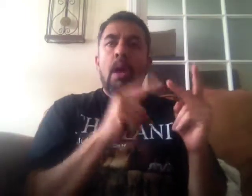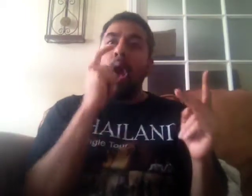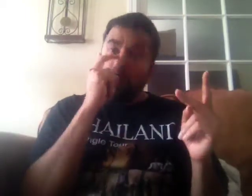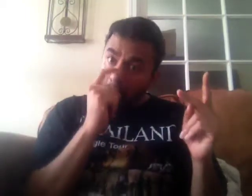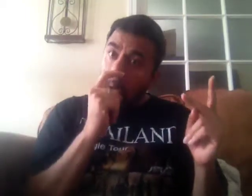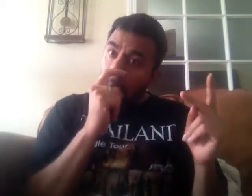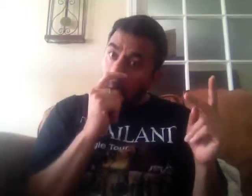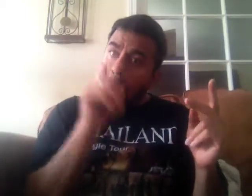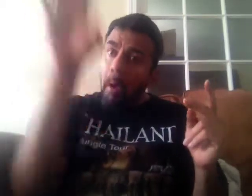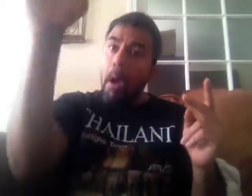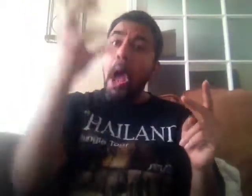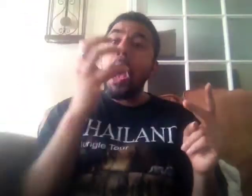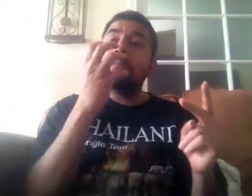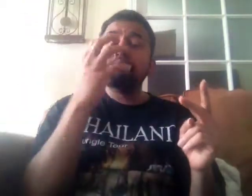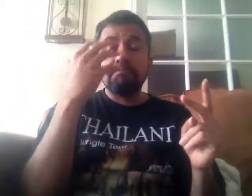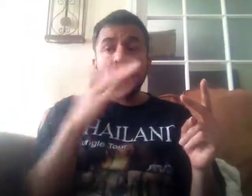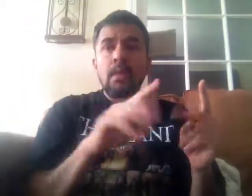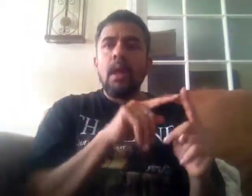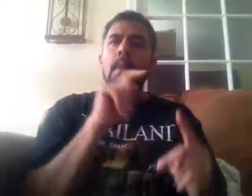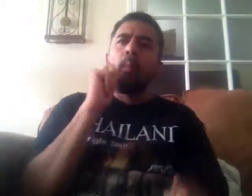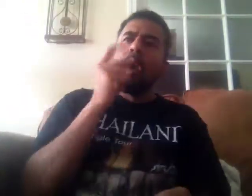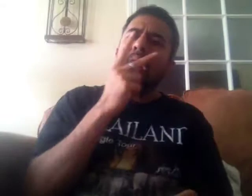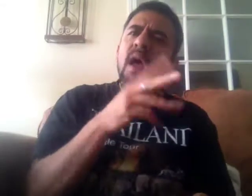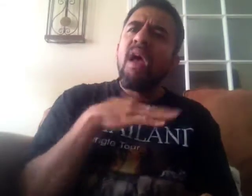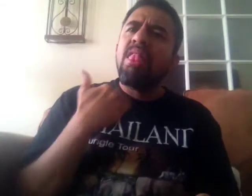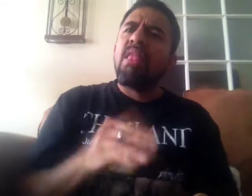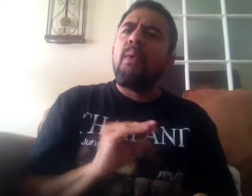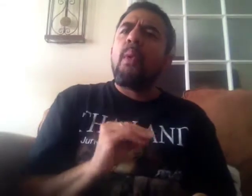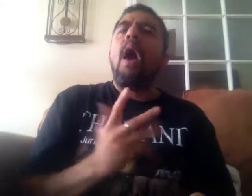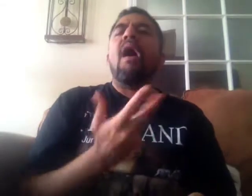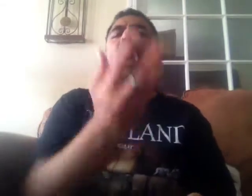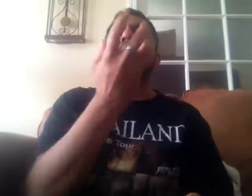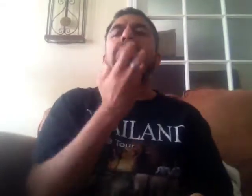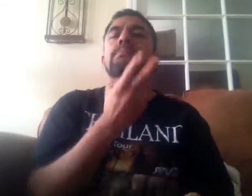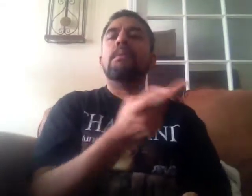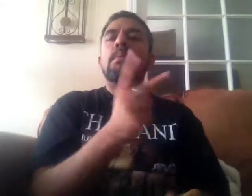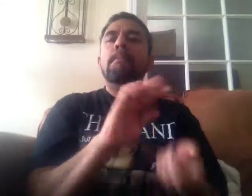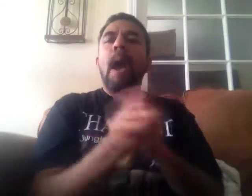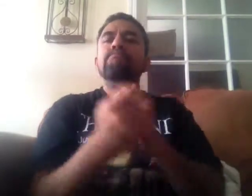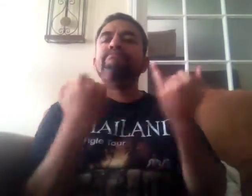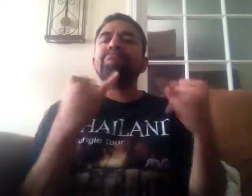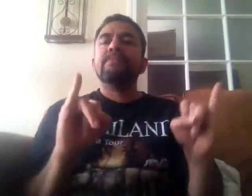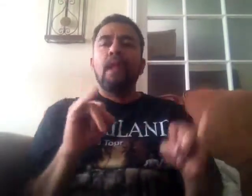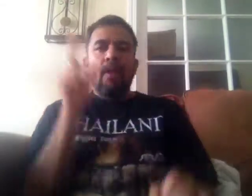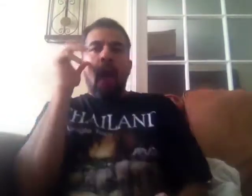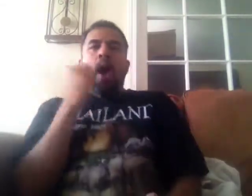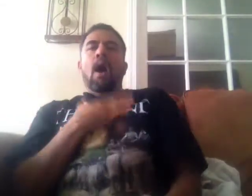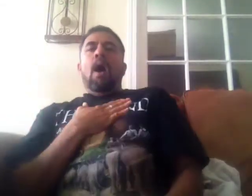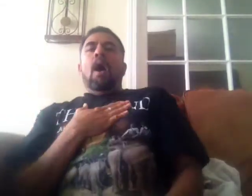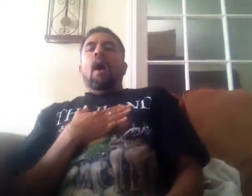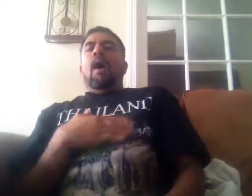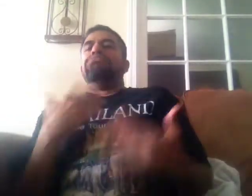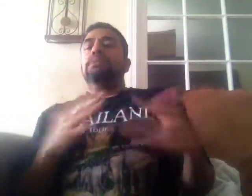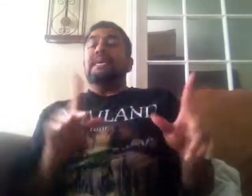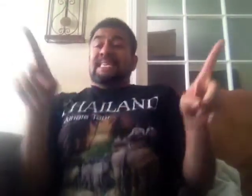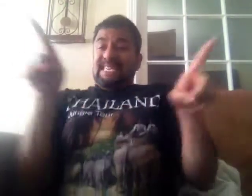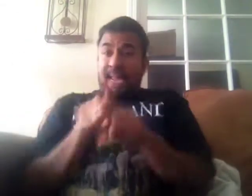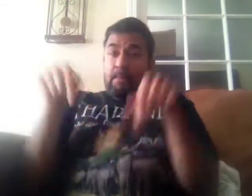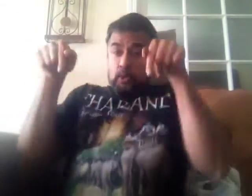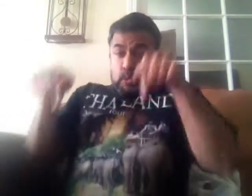in front of Mommy and Daddy, and I was over here, and you're like, you pulled down your pants, you're like, oops, my pants